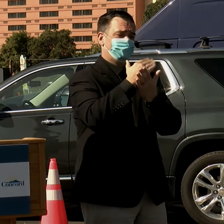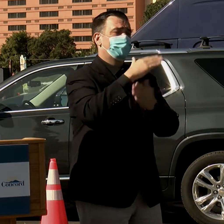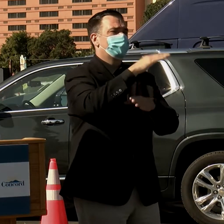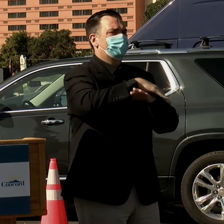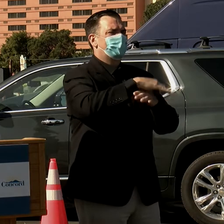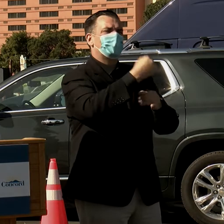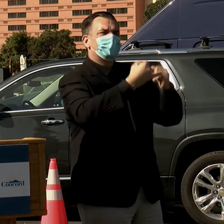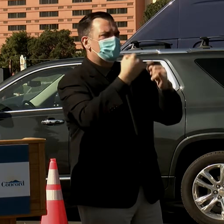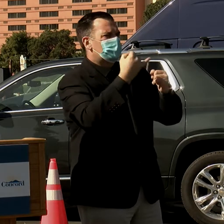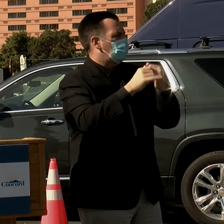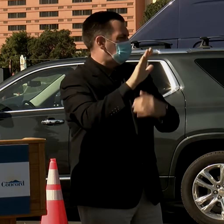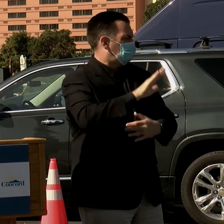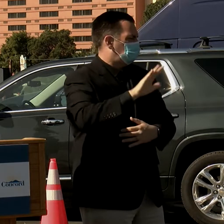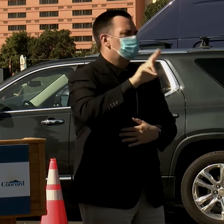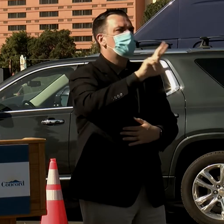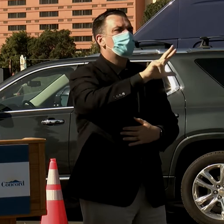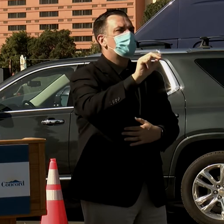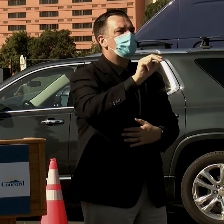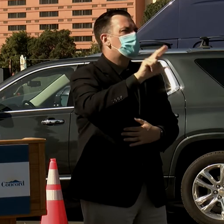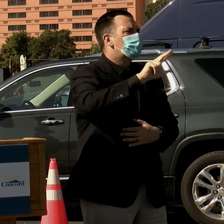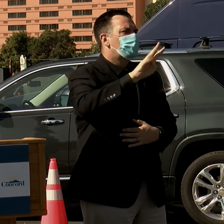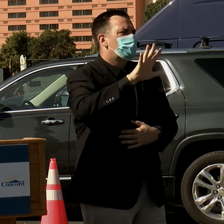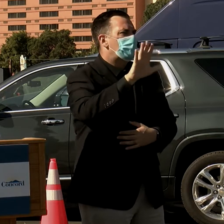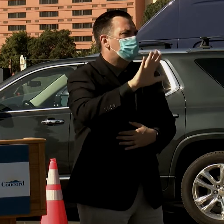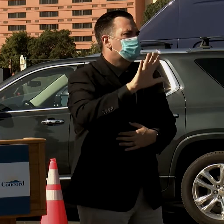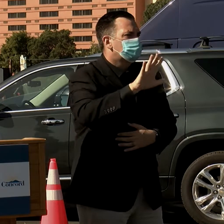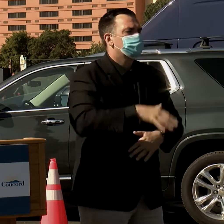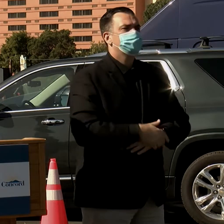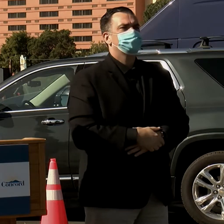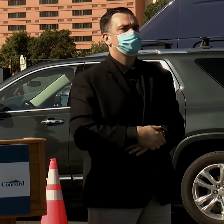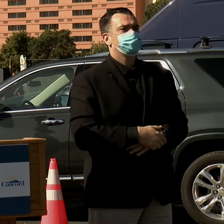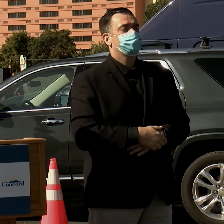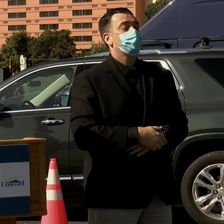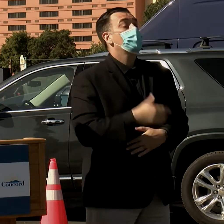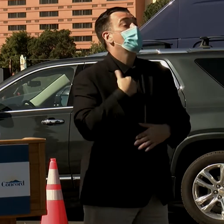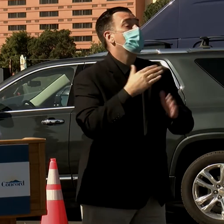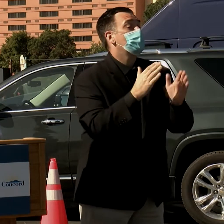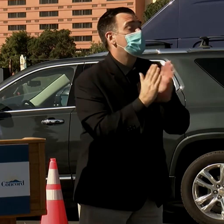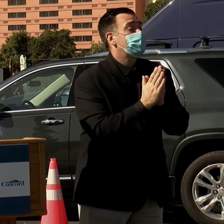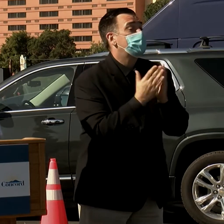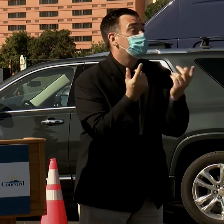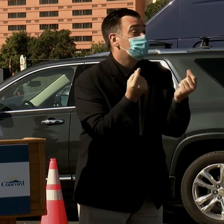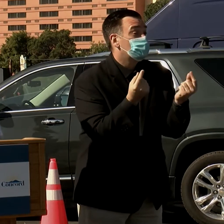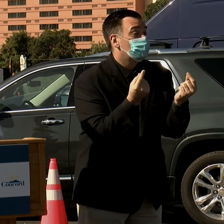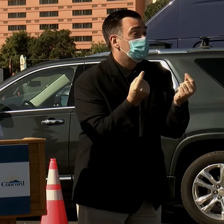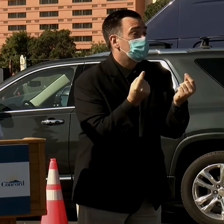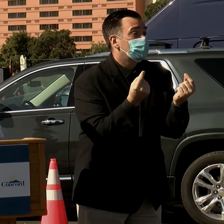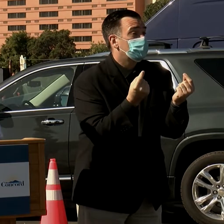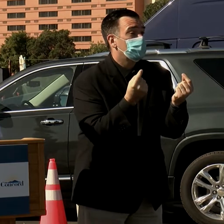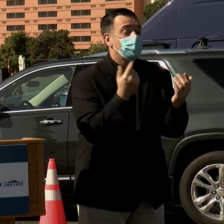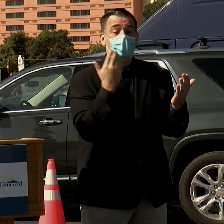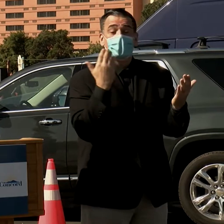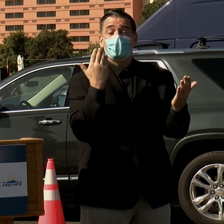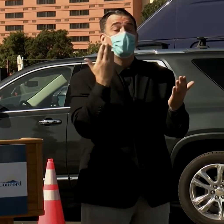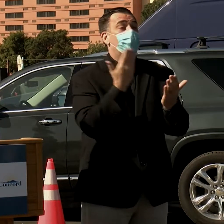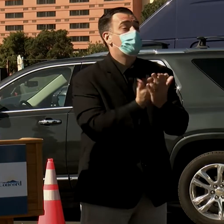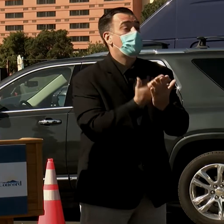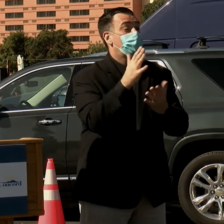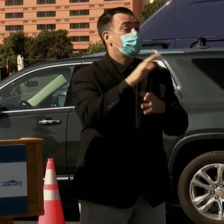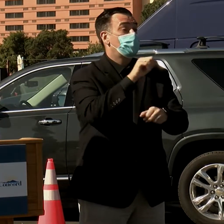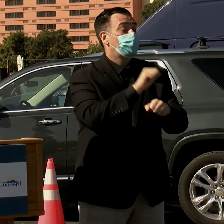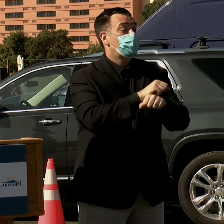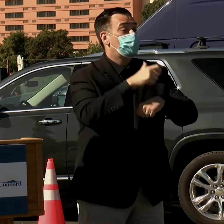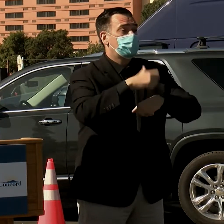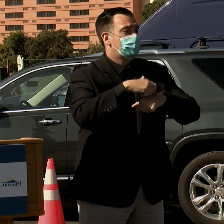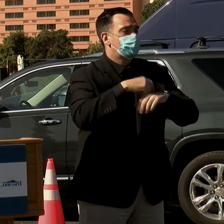I think the last appointment is at about 3.30 or 3.45. We're asking people to come at their appointment time and not